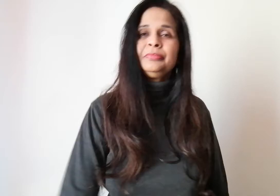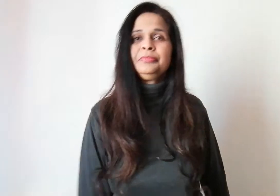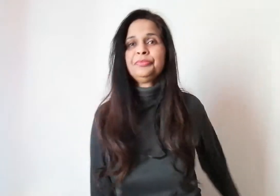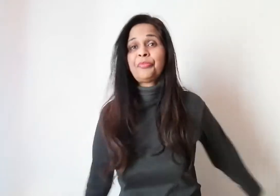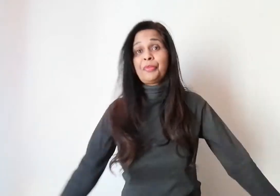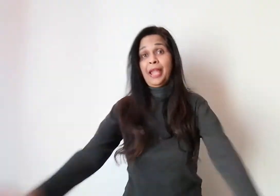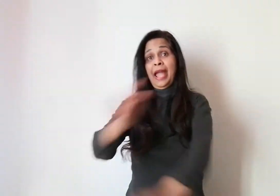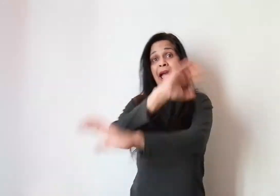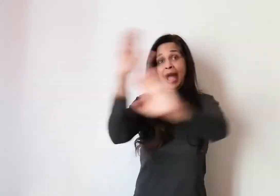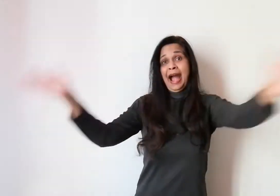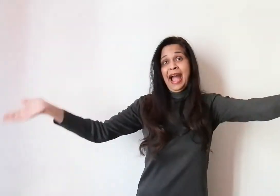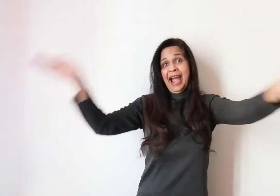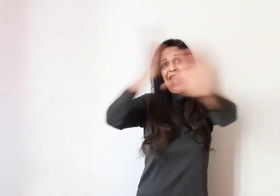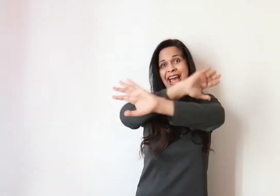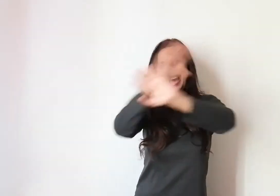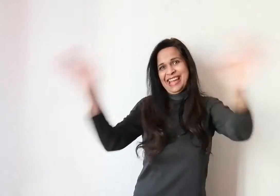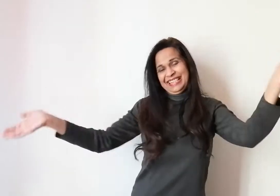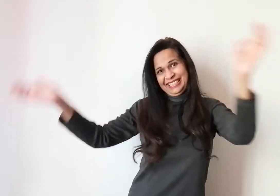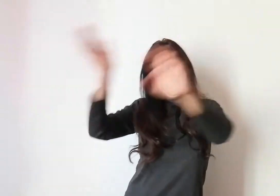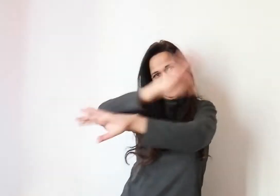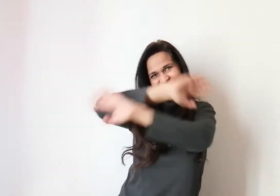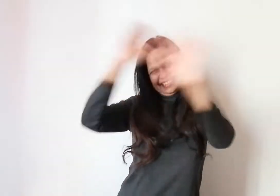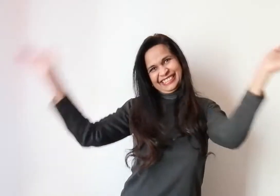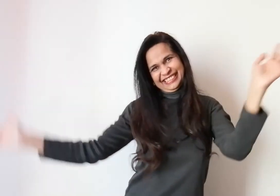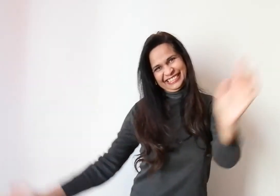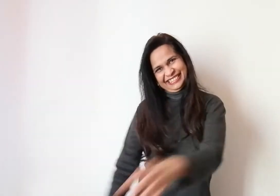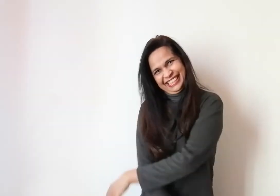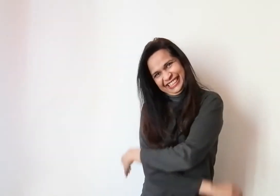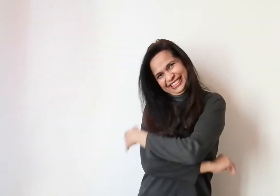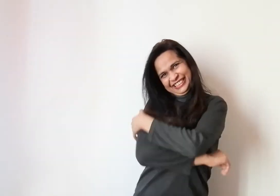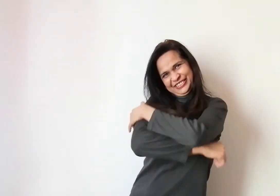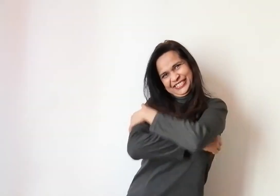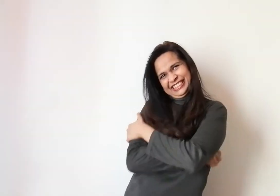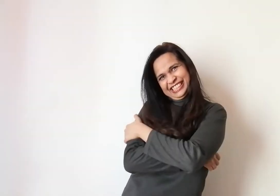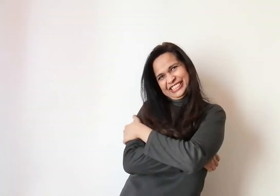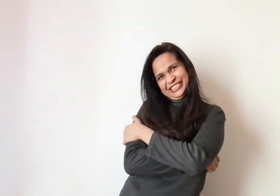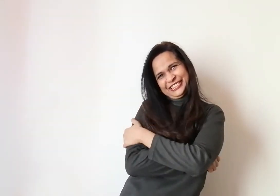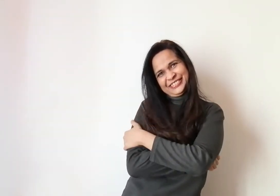Hi! Starting the day alone.